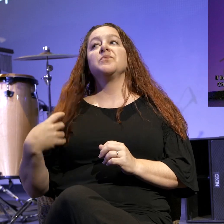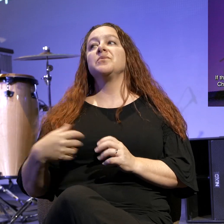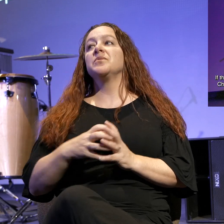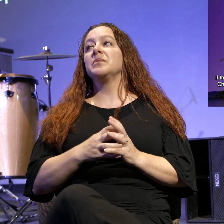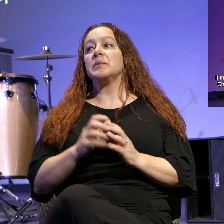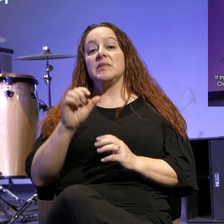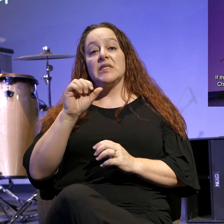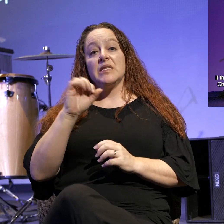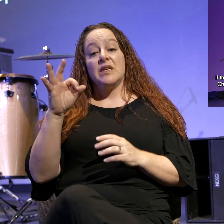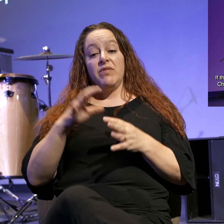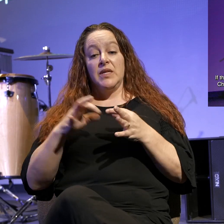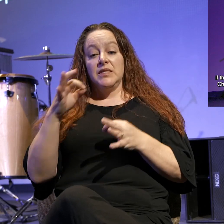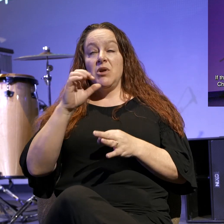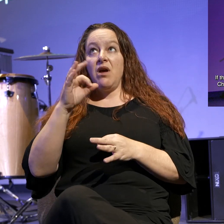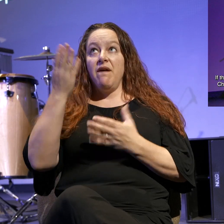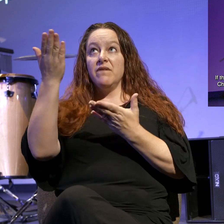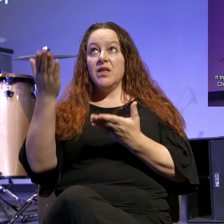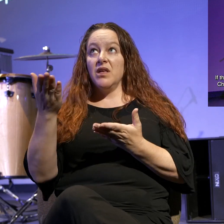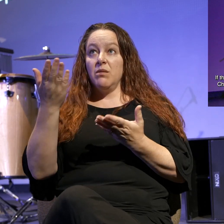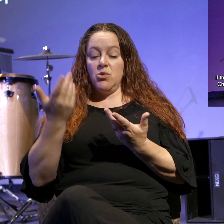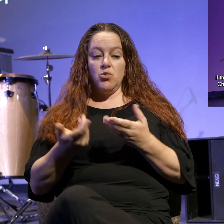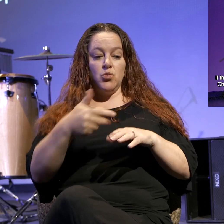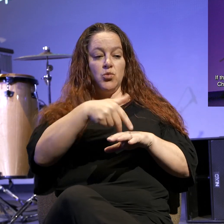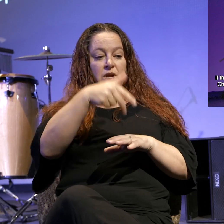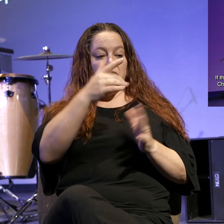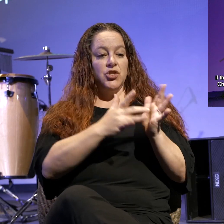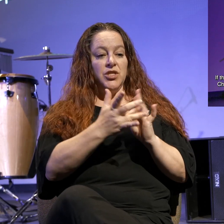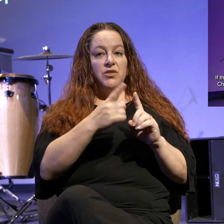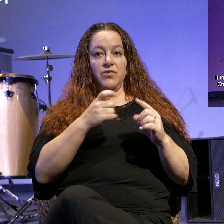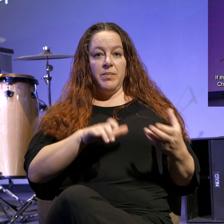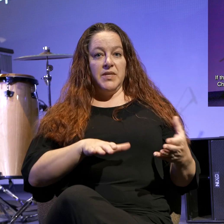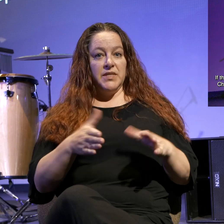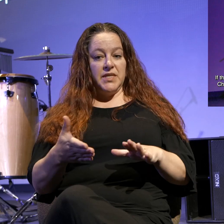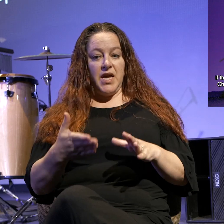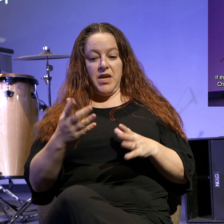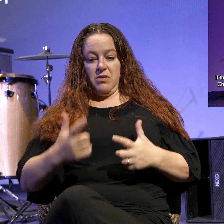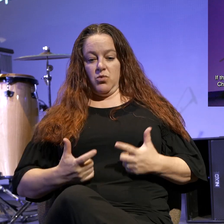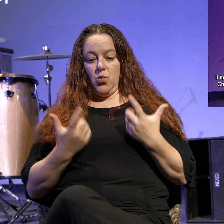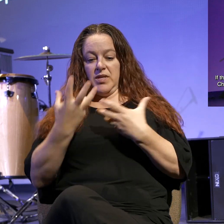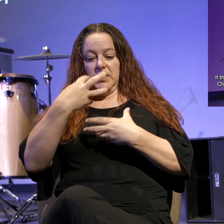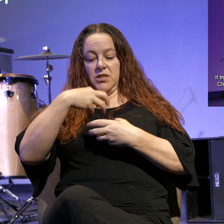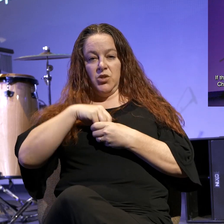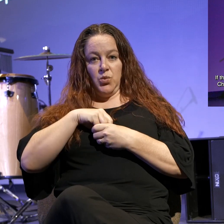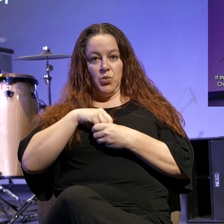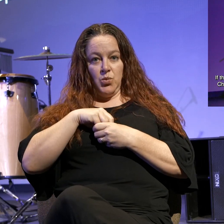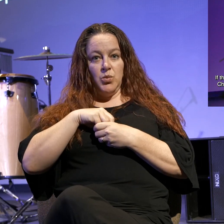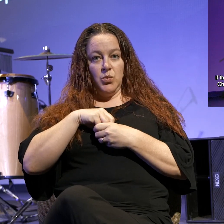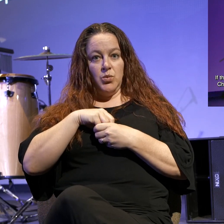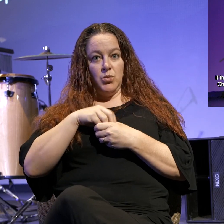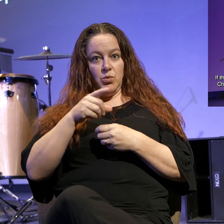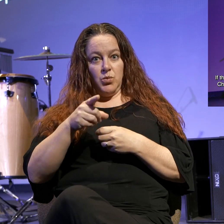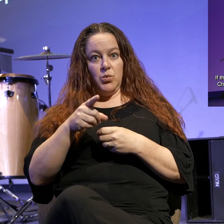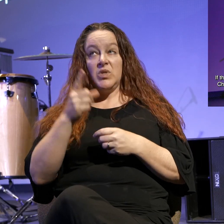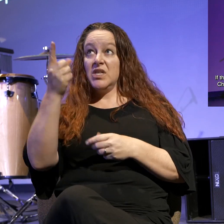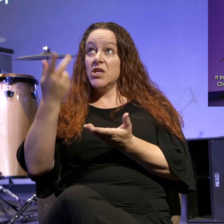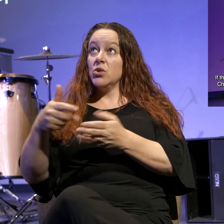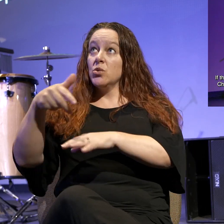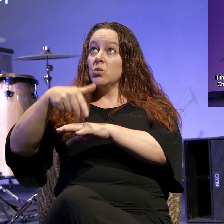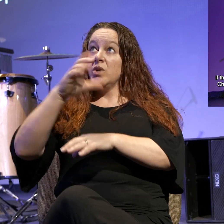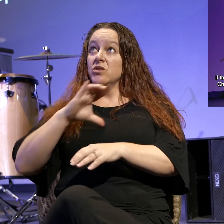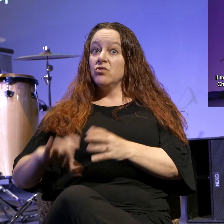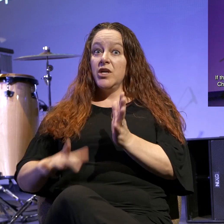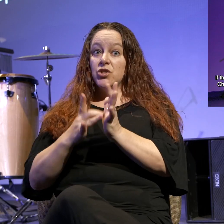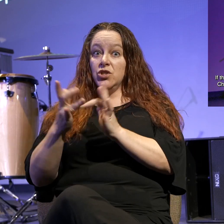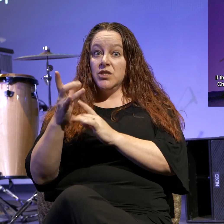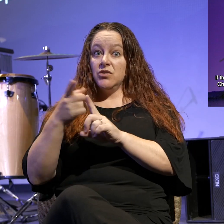If the Spirit of Him who raised Jesus from the dead dwells in you, He who raised Christ Jesus